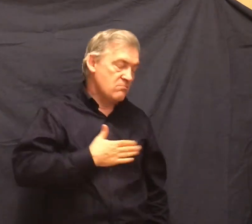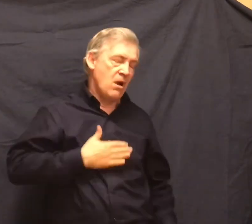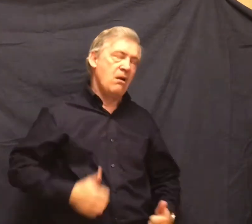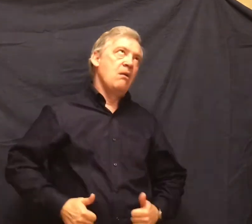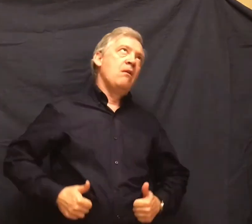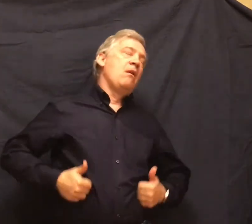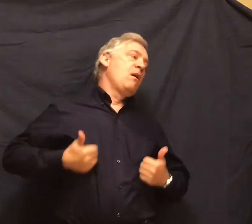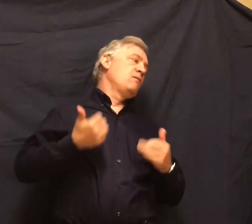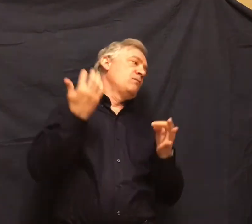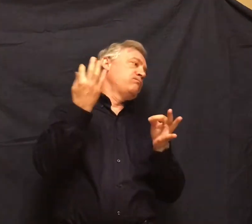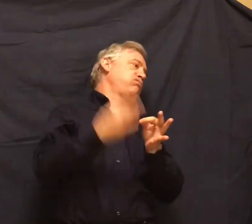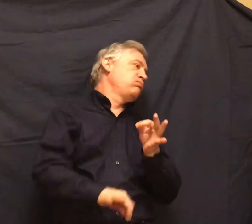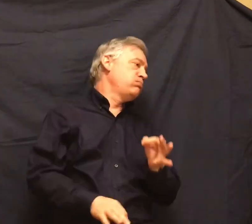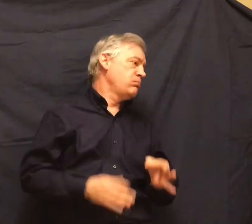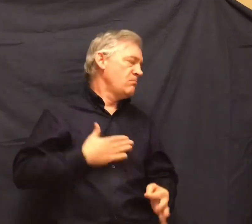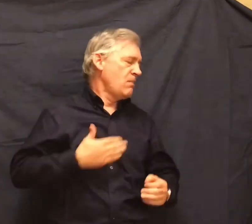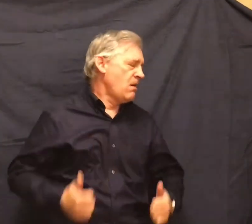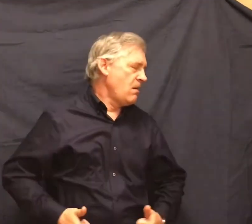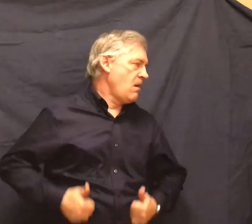I could live so easy and maybe have a girl.